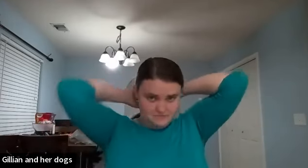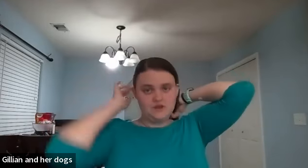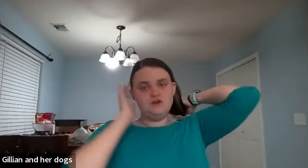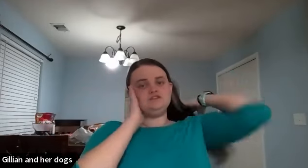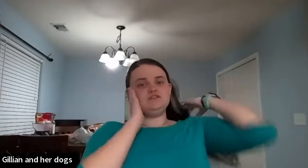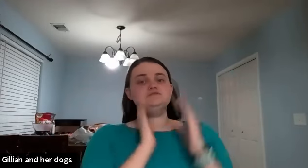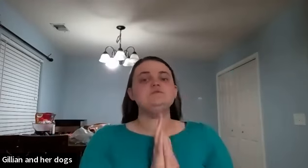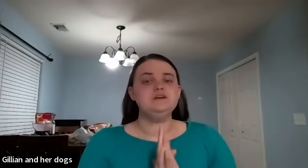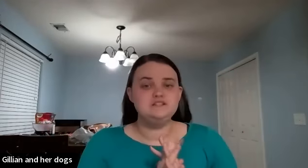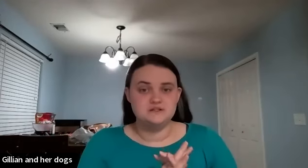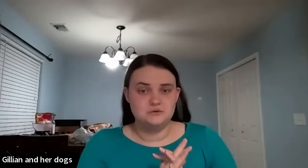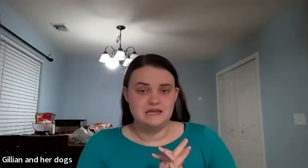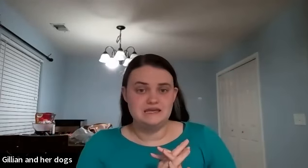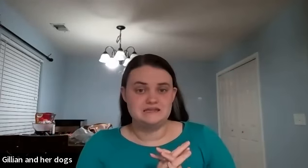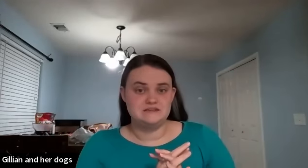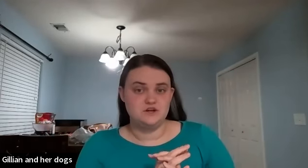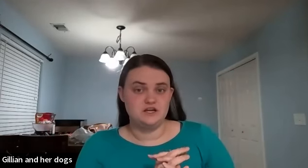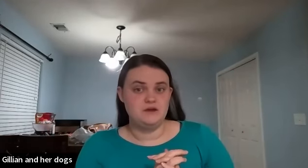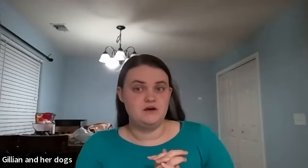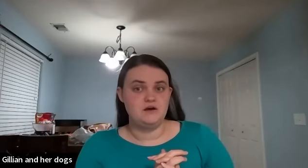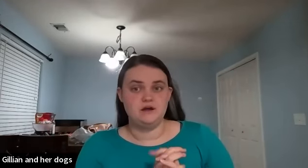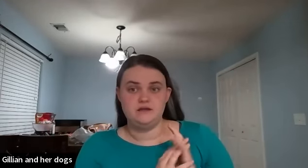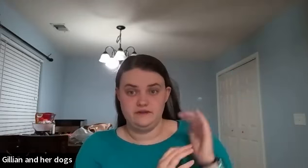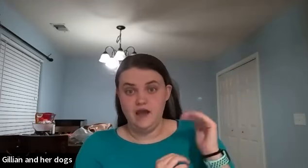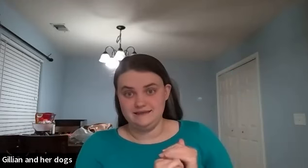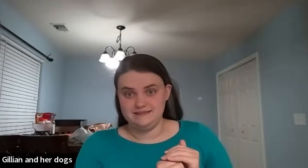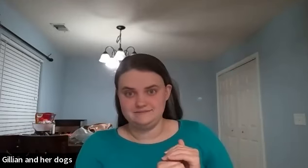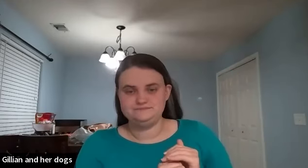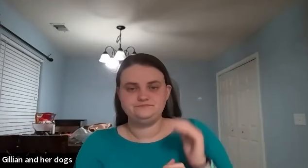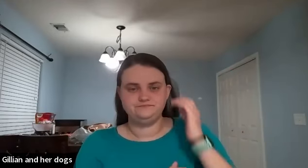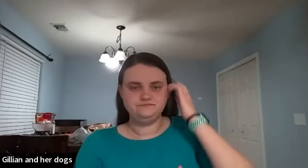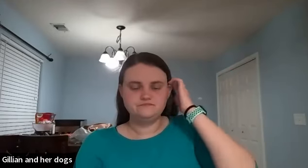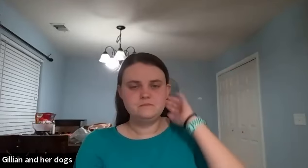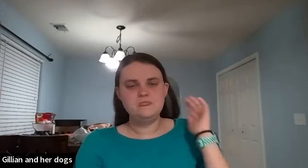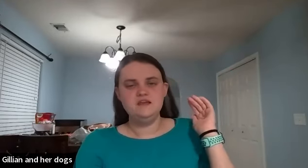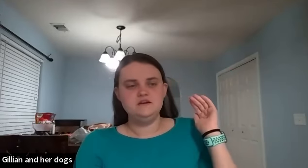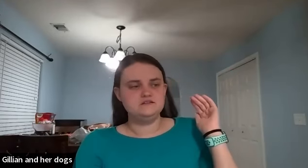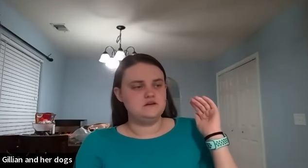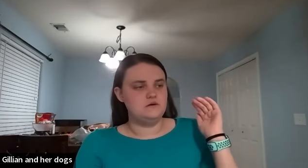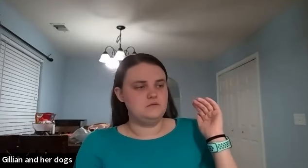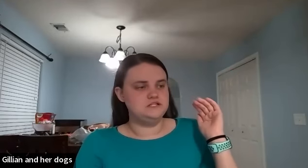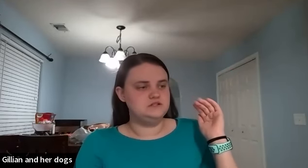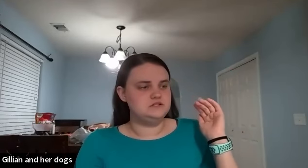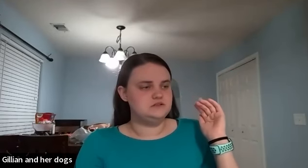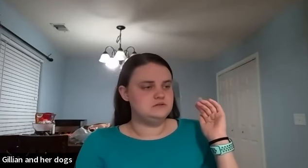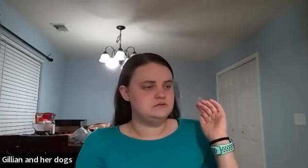so the first one we're going to do is if you're talking about i'm like height so what you do